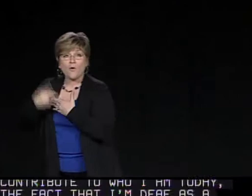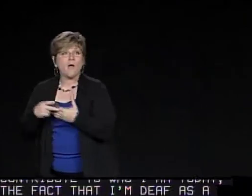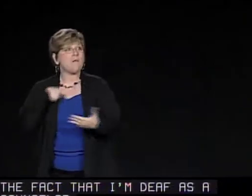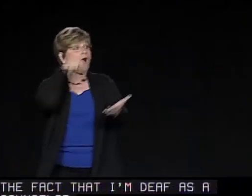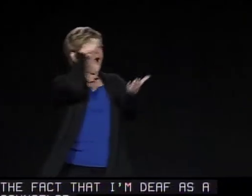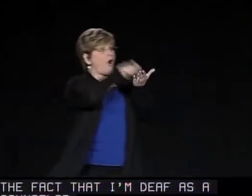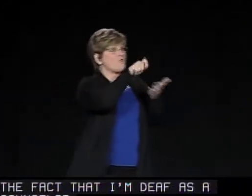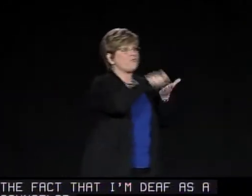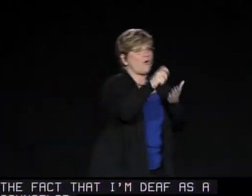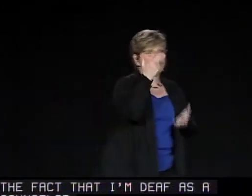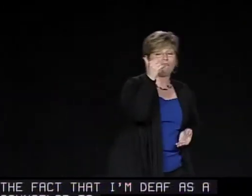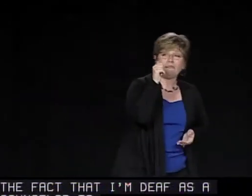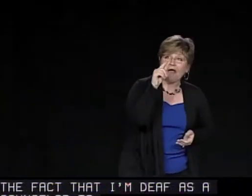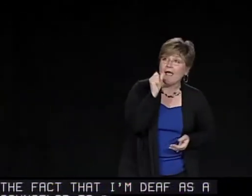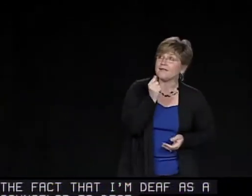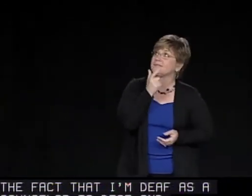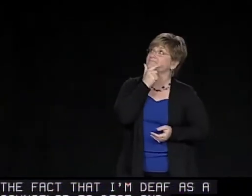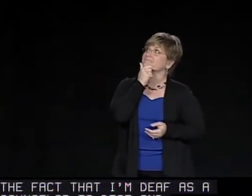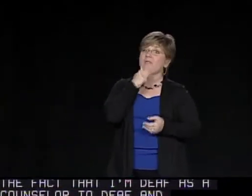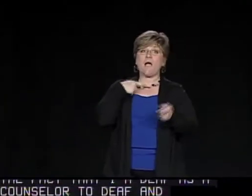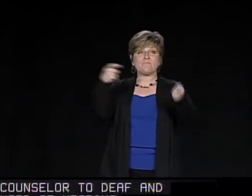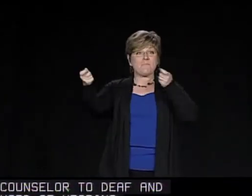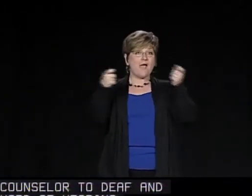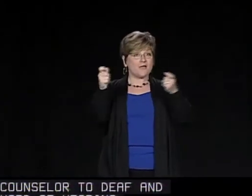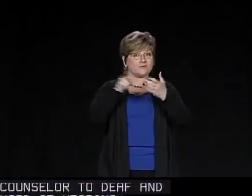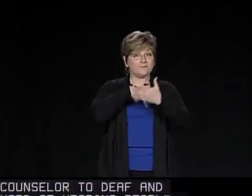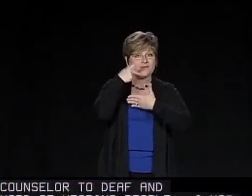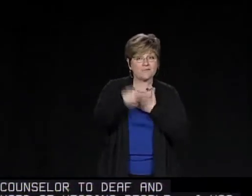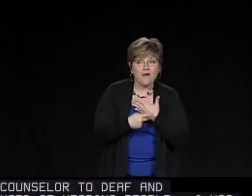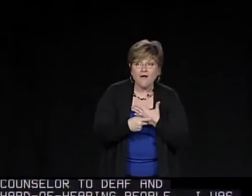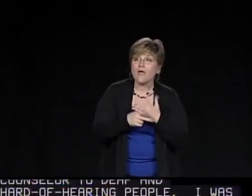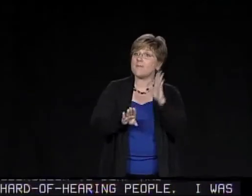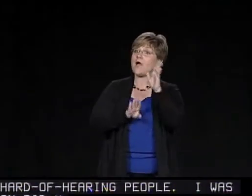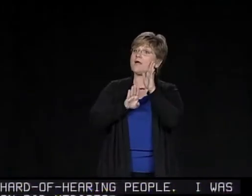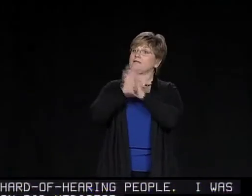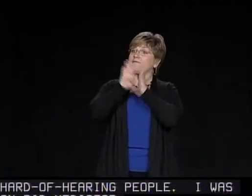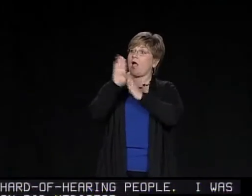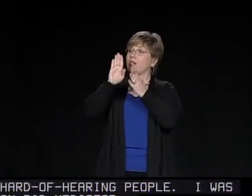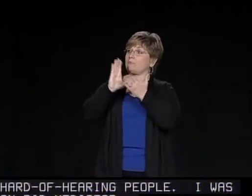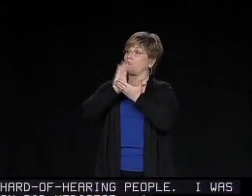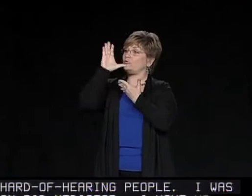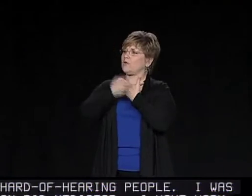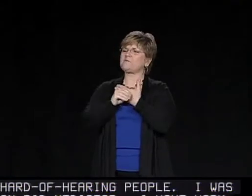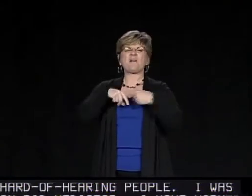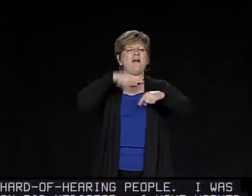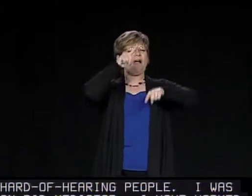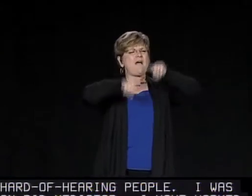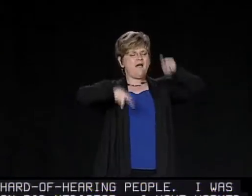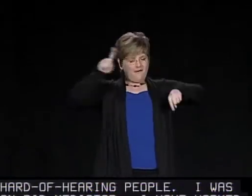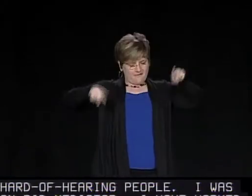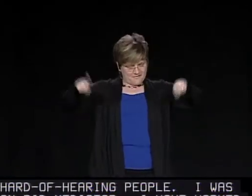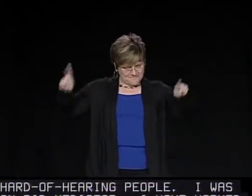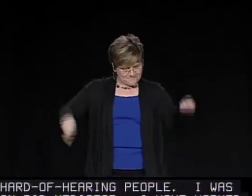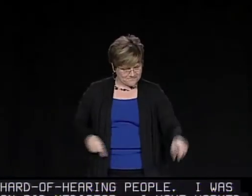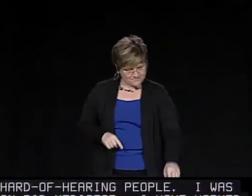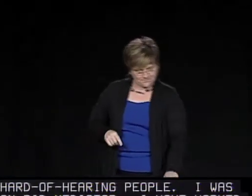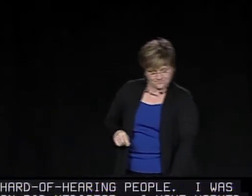worked in interpreter training programs, training interpreters. I have managed programs to develop curriculum